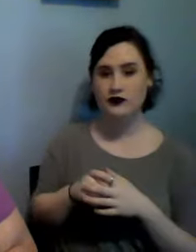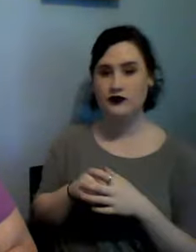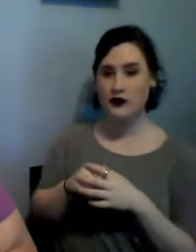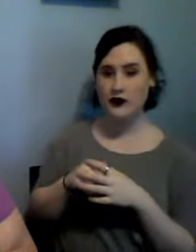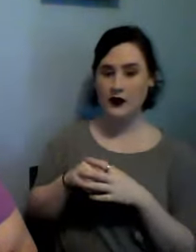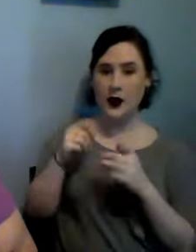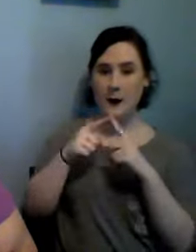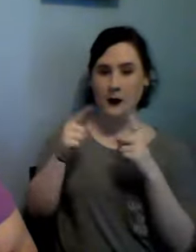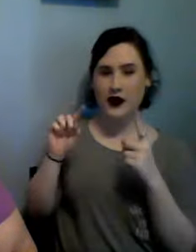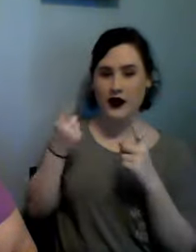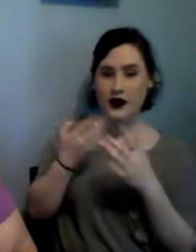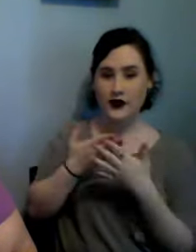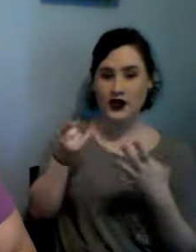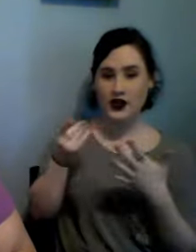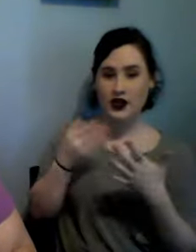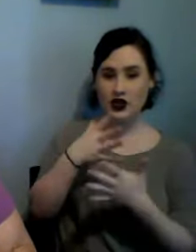but the first thing I got